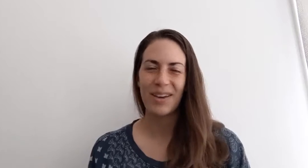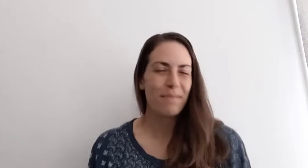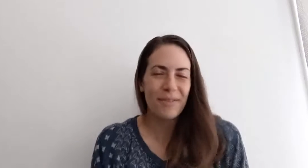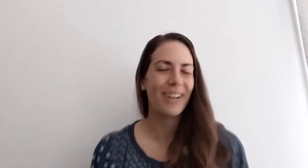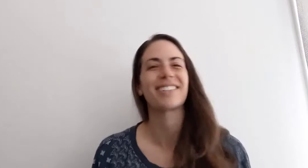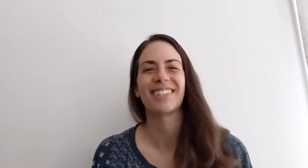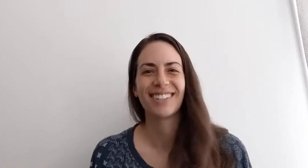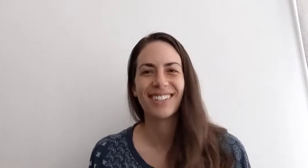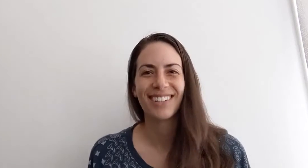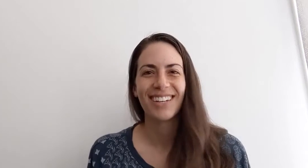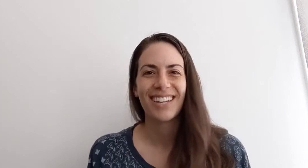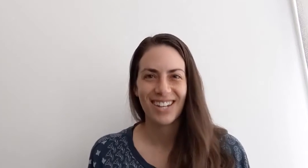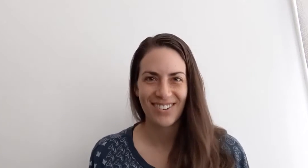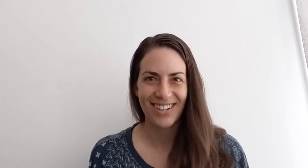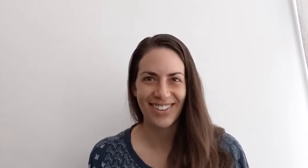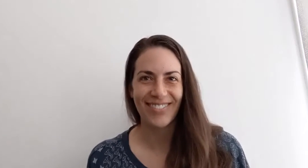Perfect. Here we go.